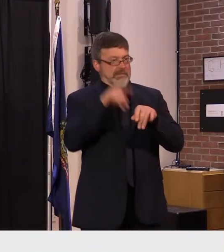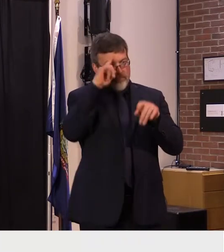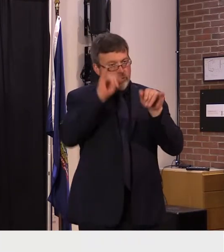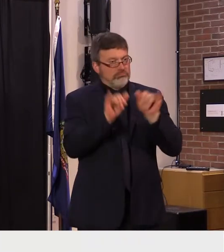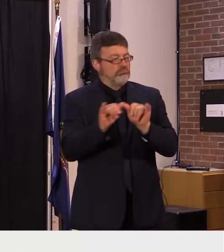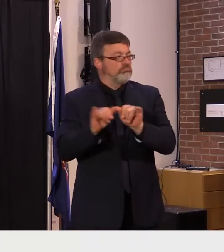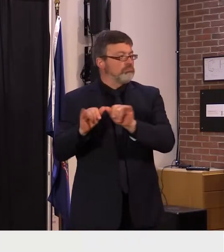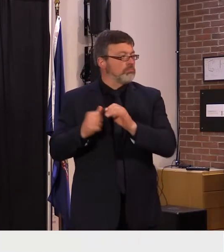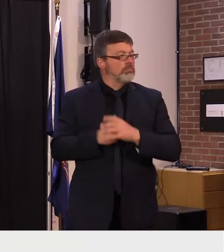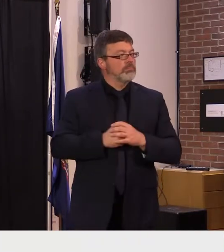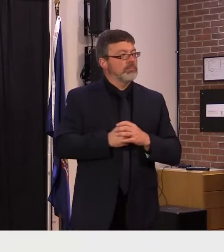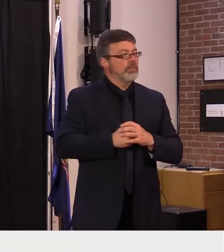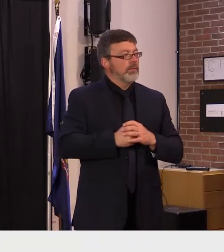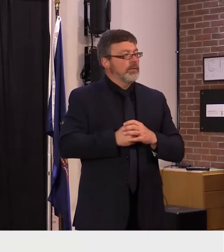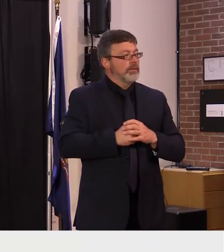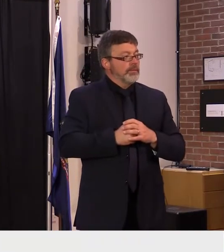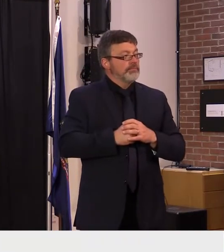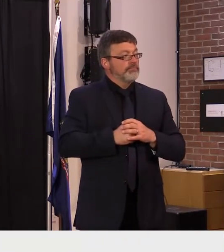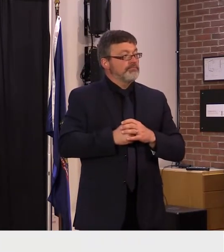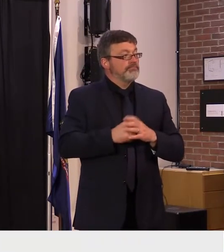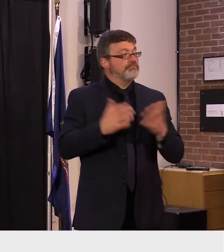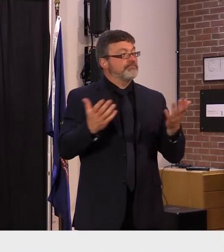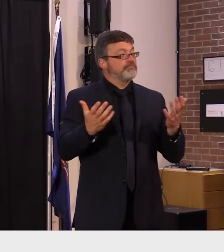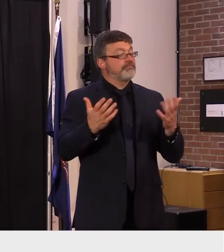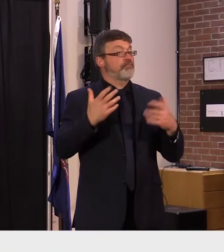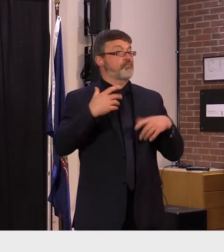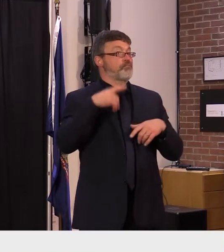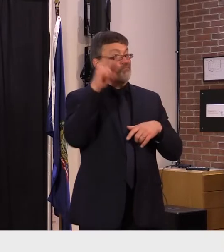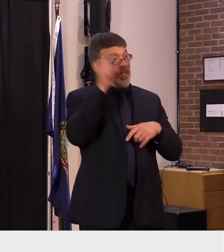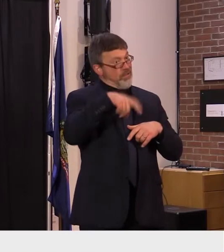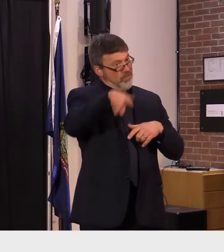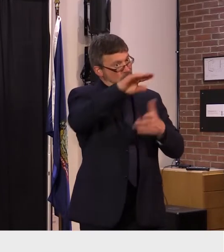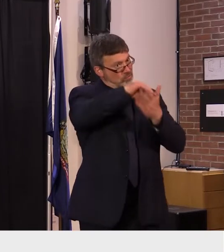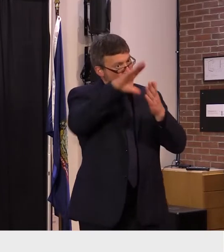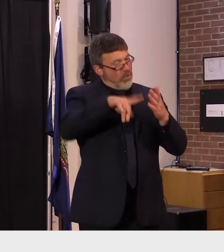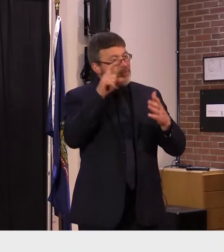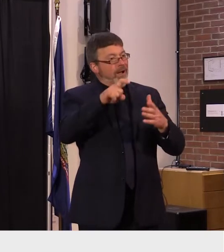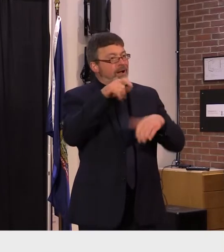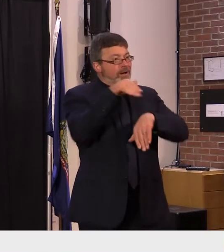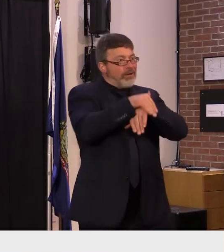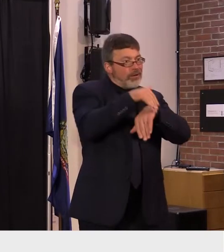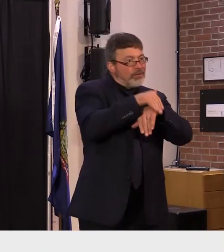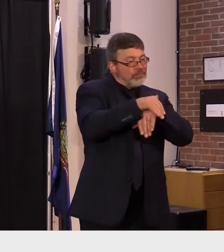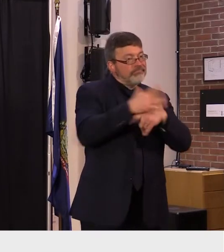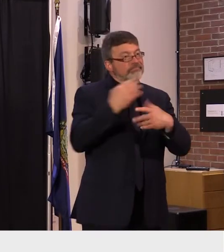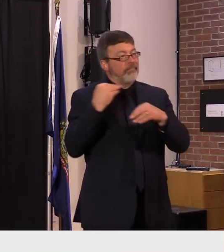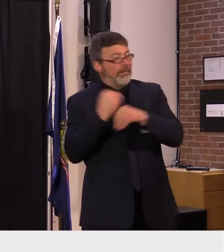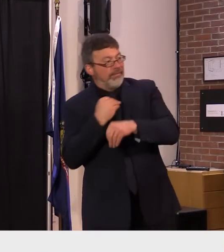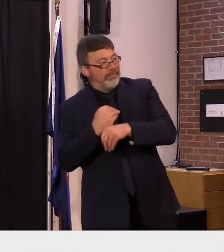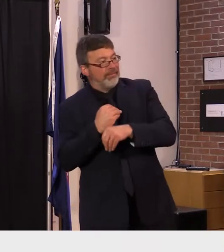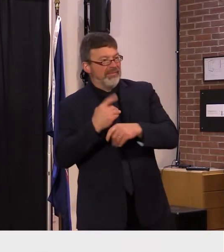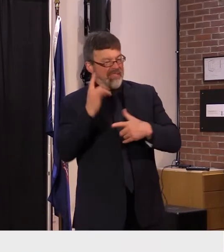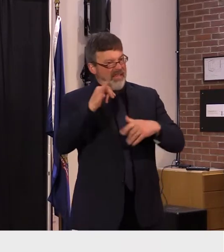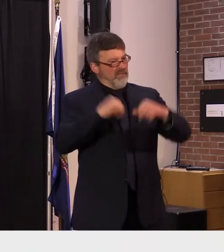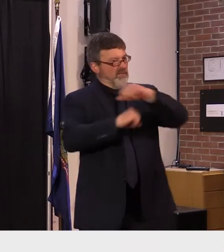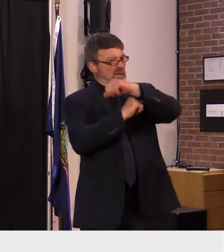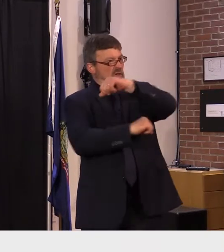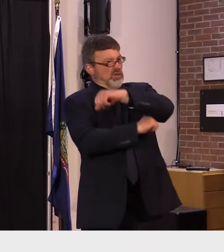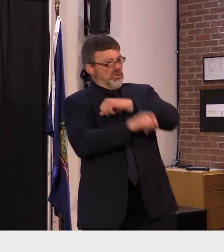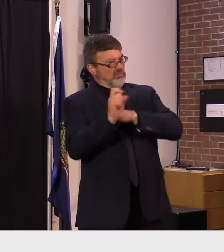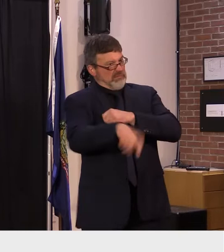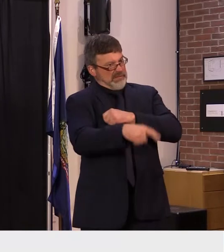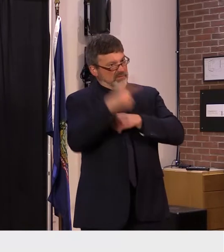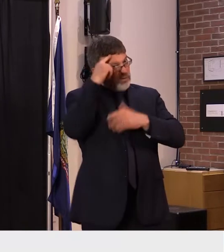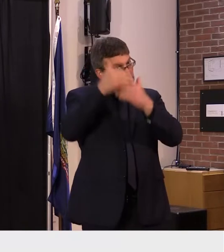exclusively at those two subject areas which are essentially foundational to the education experience these data in s back in particular